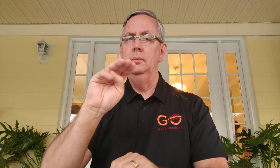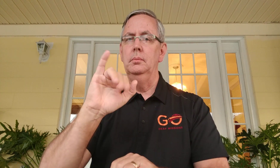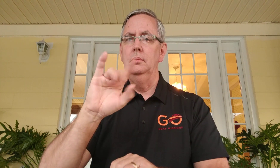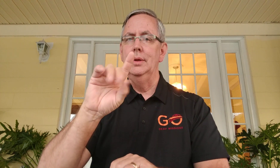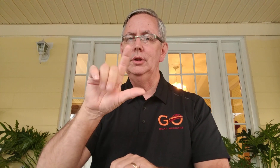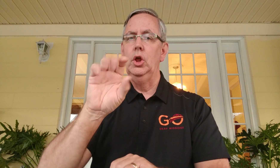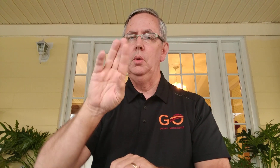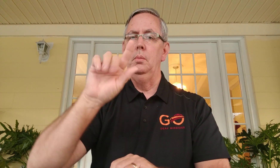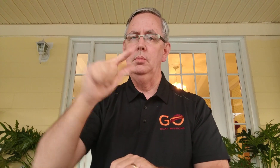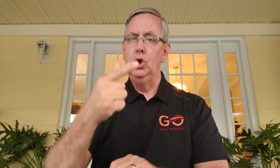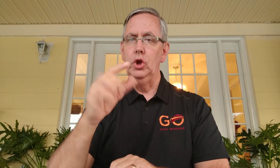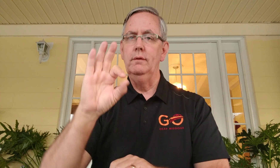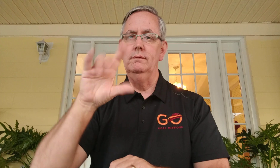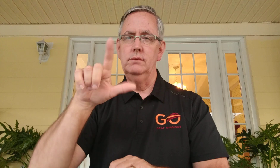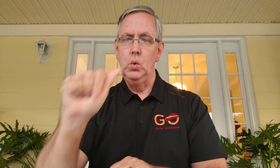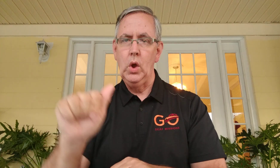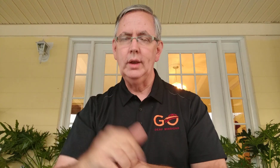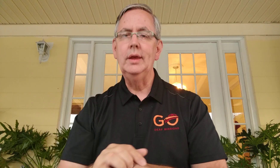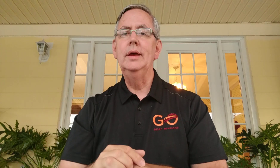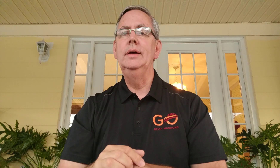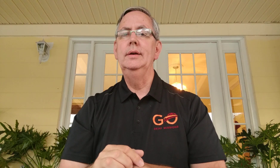Florida.